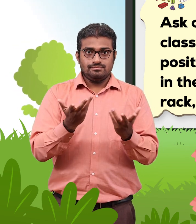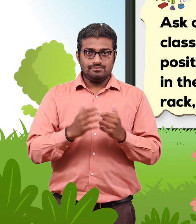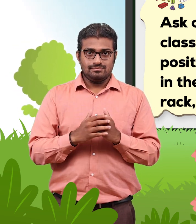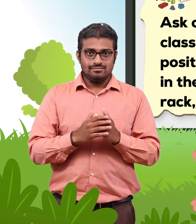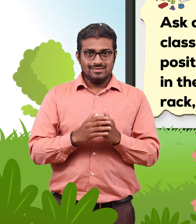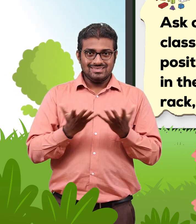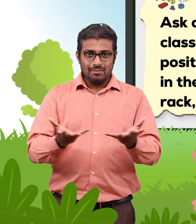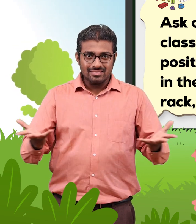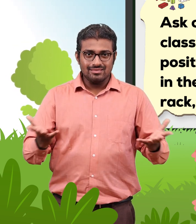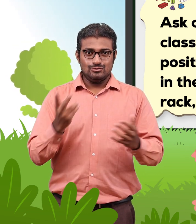rack, etc.